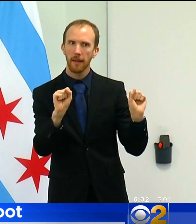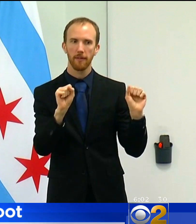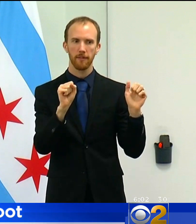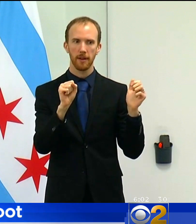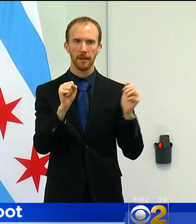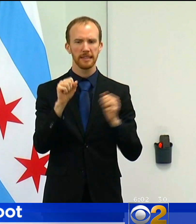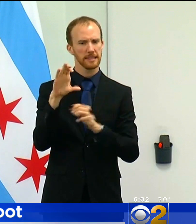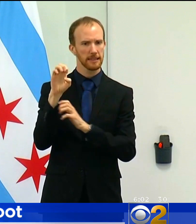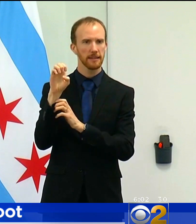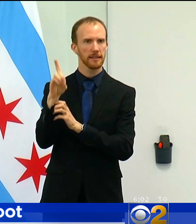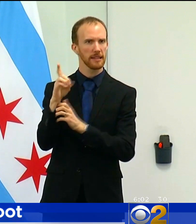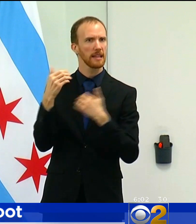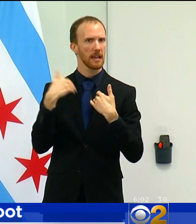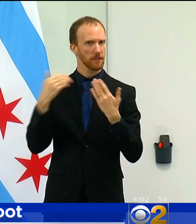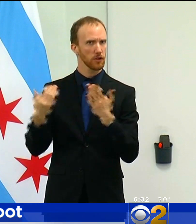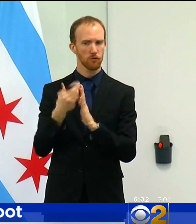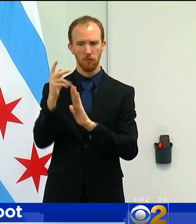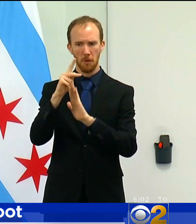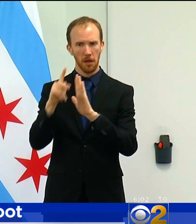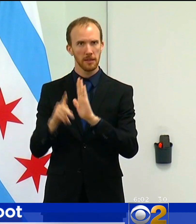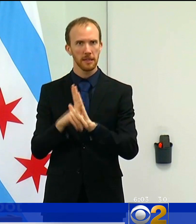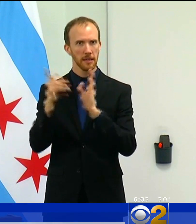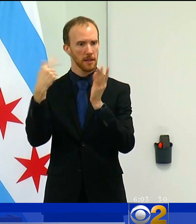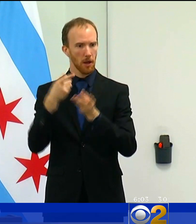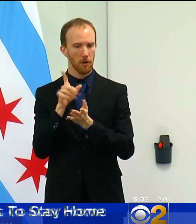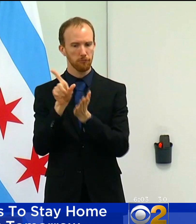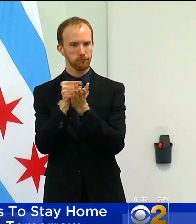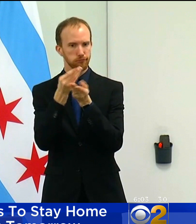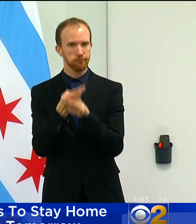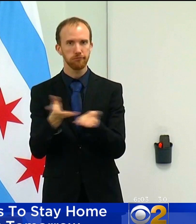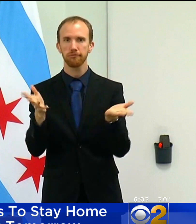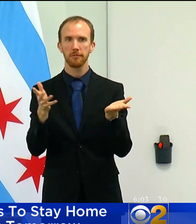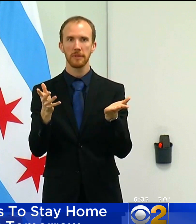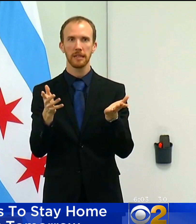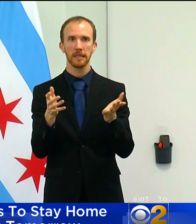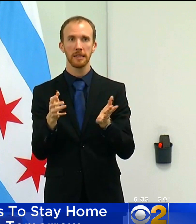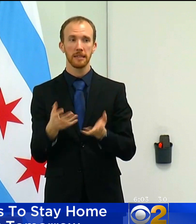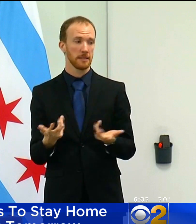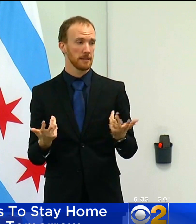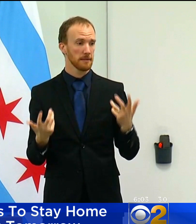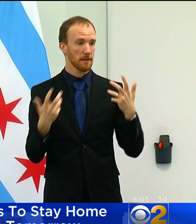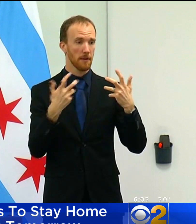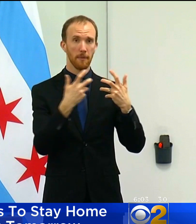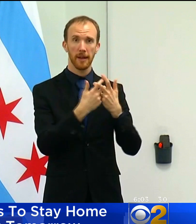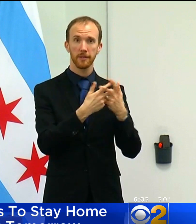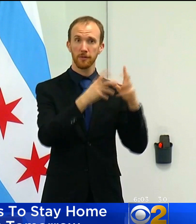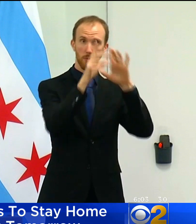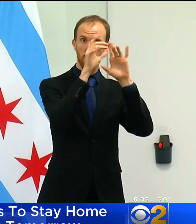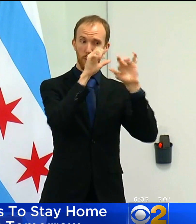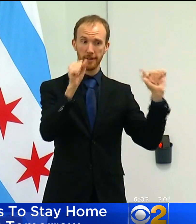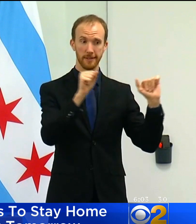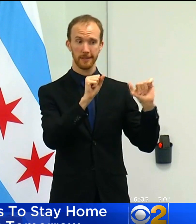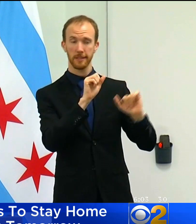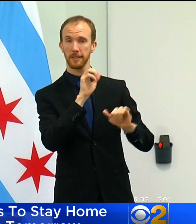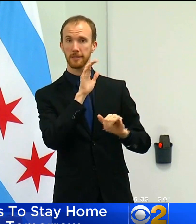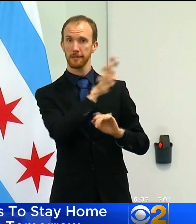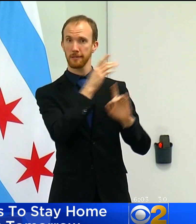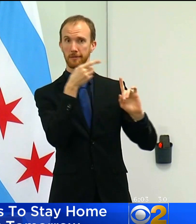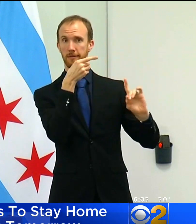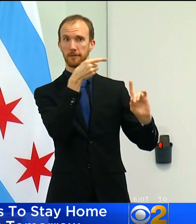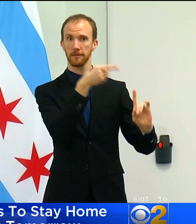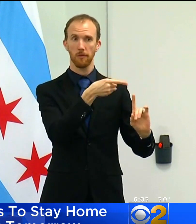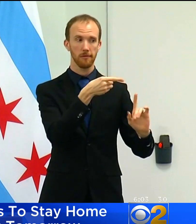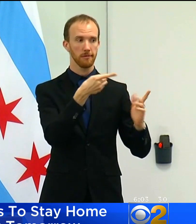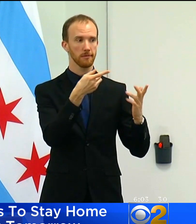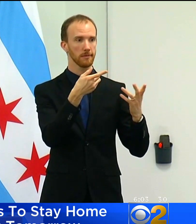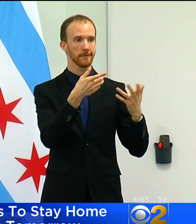it can happen should happen. It's consistent with the new administration's efforts to return students to in-person learning